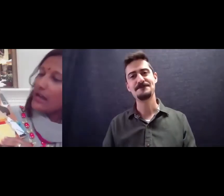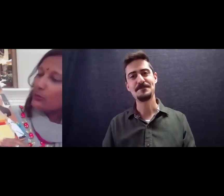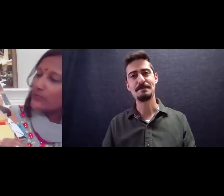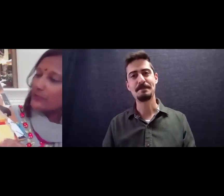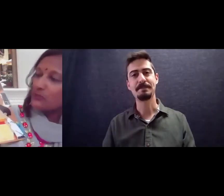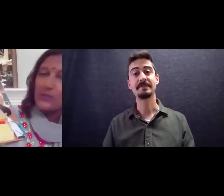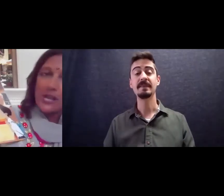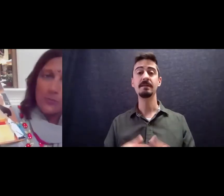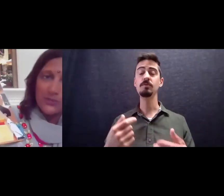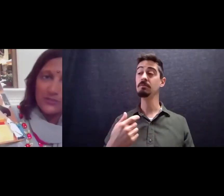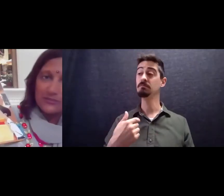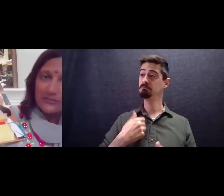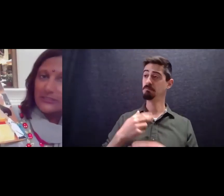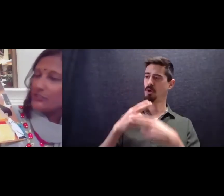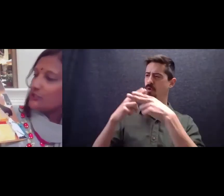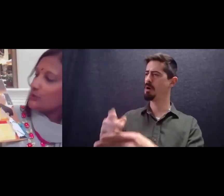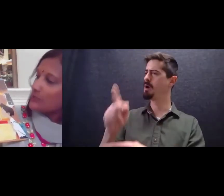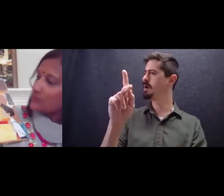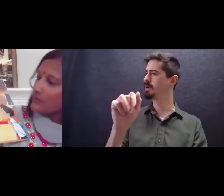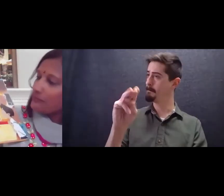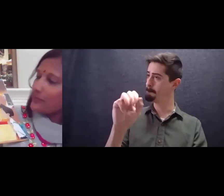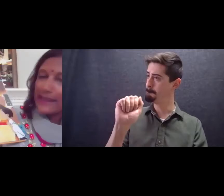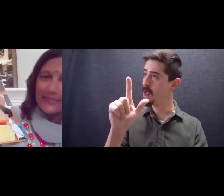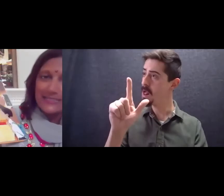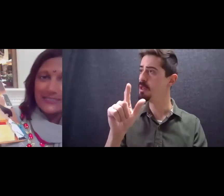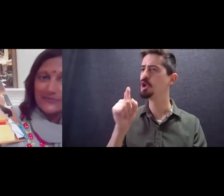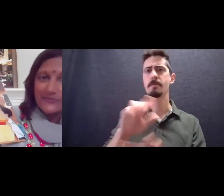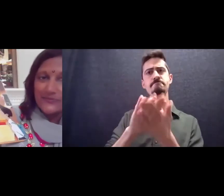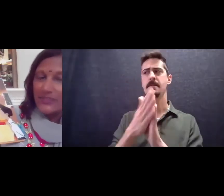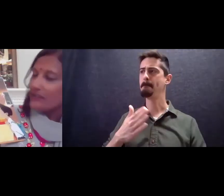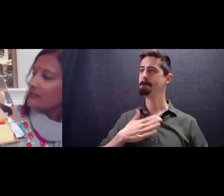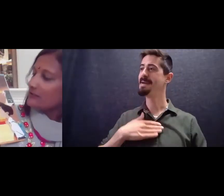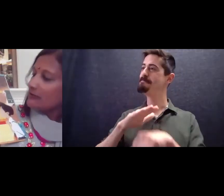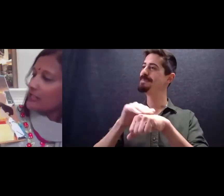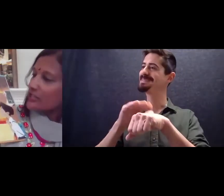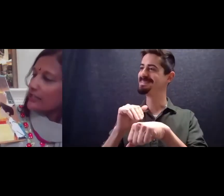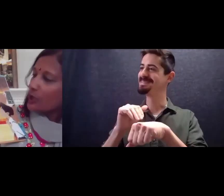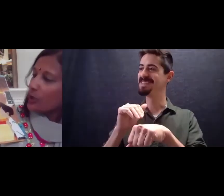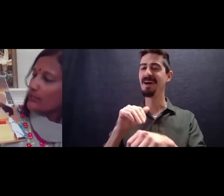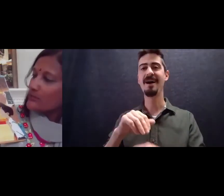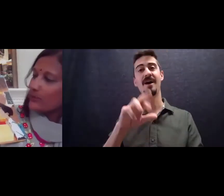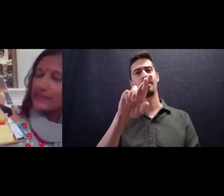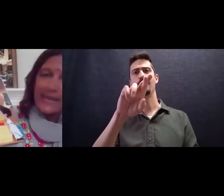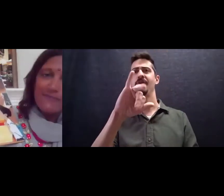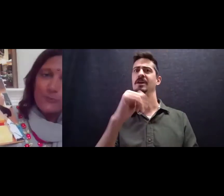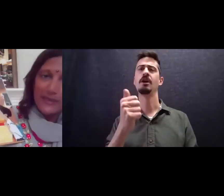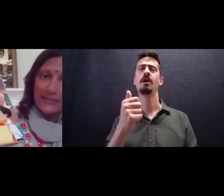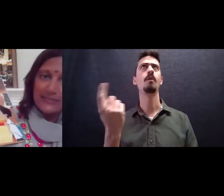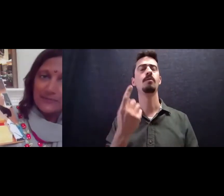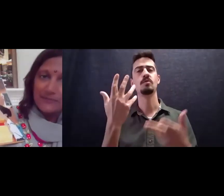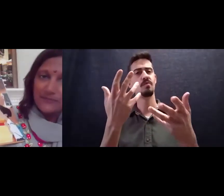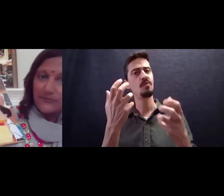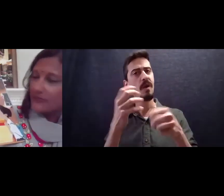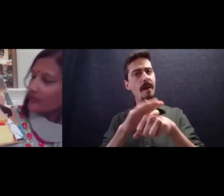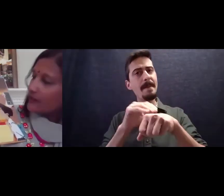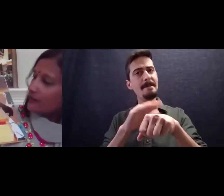I will name you Kamel you can be my pet Raja had always wanted to have a pet